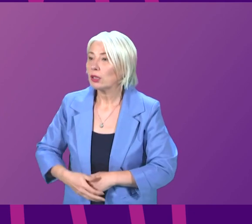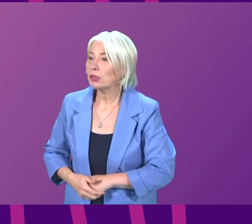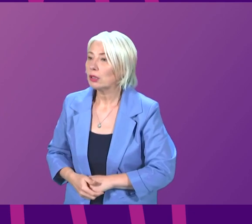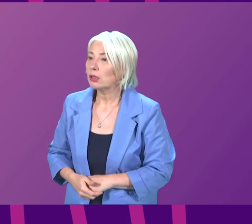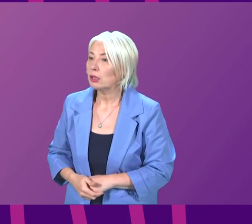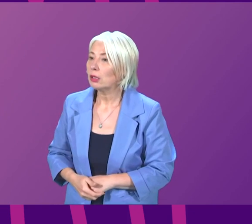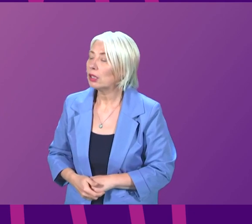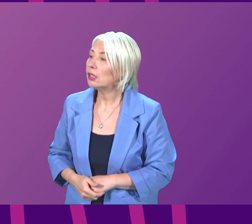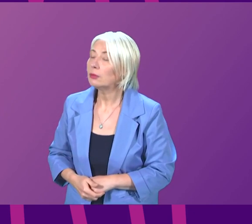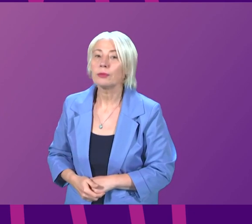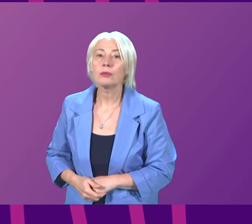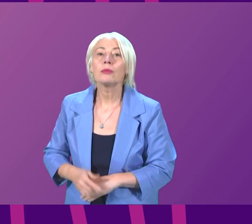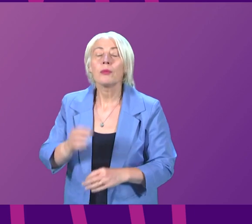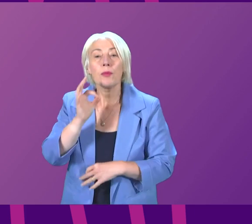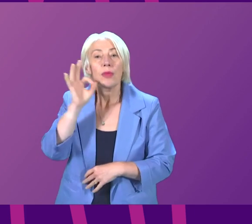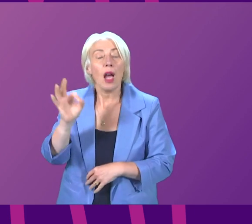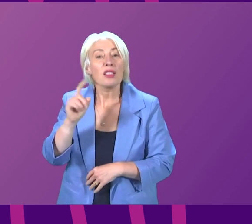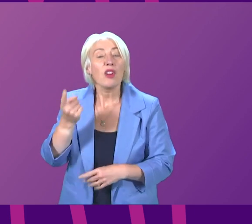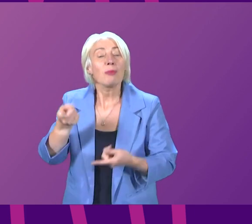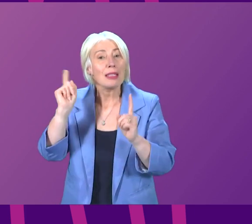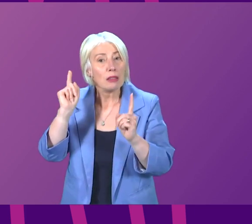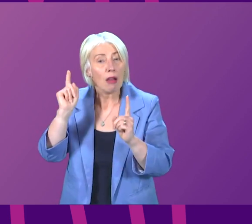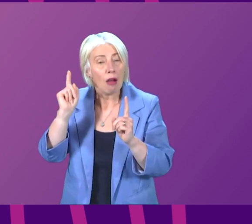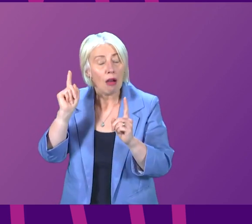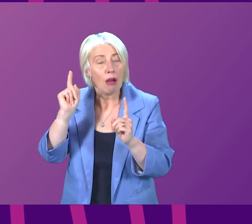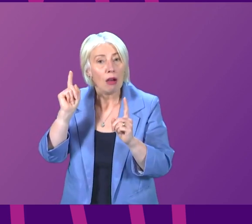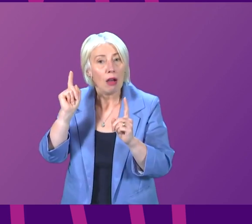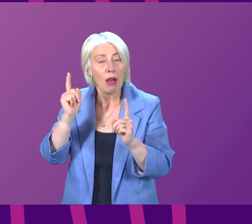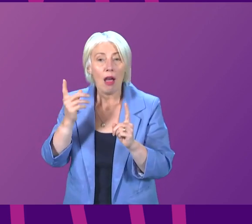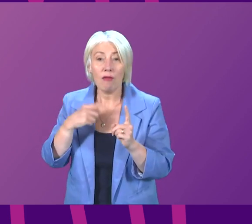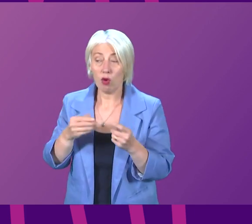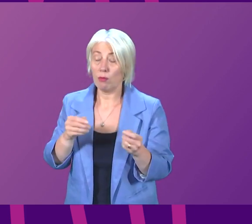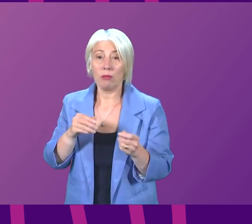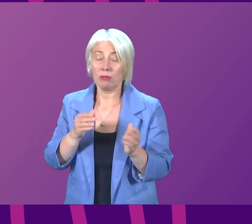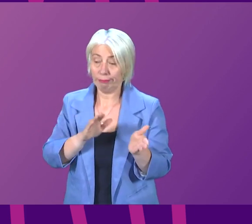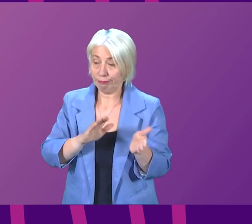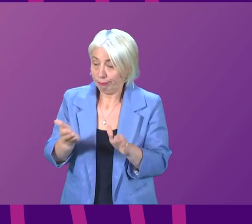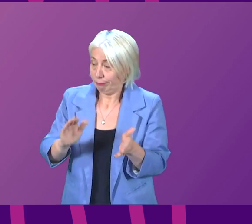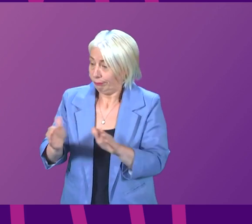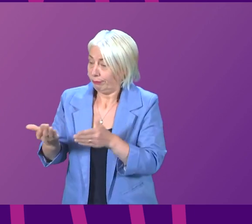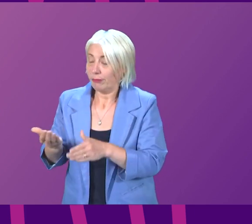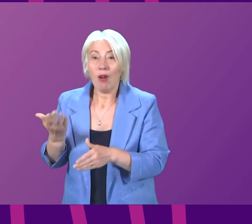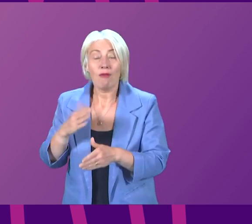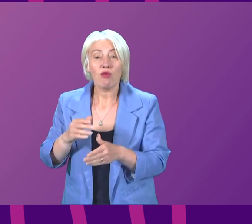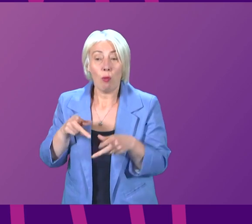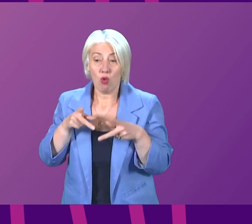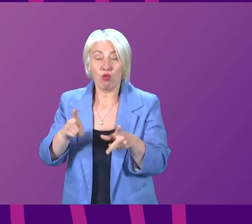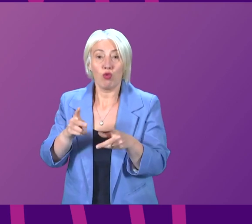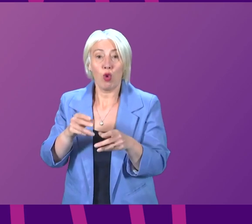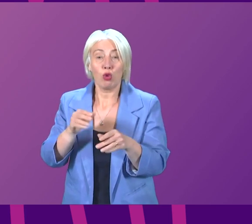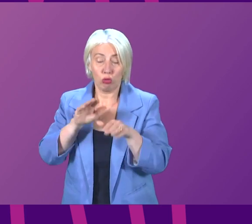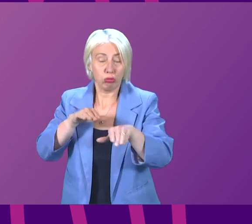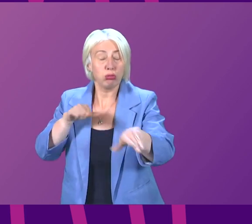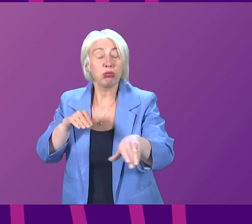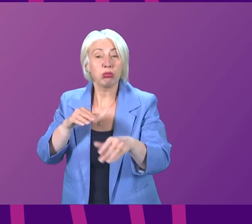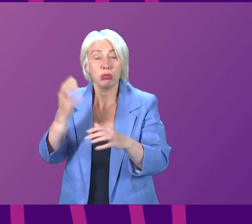Thank you Presiding Officer To ask the First Minister in light of the loss of life as a result of road traffic incidents on